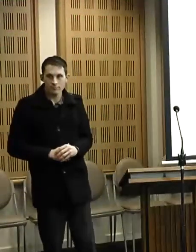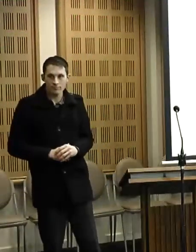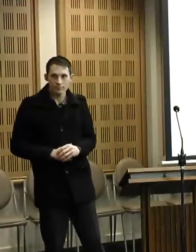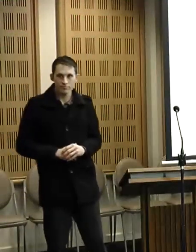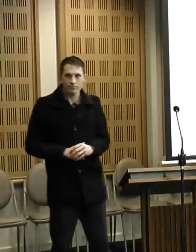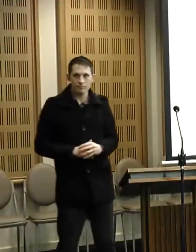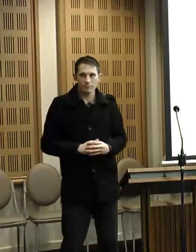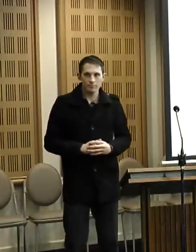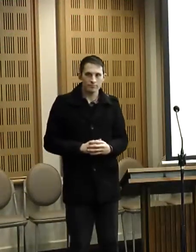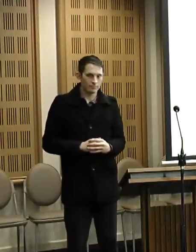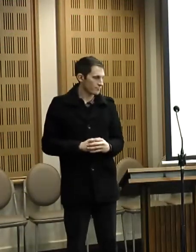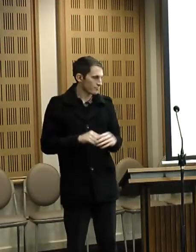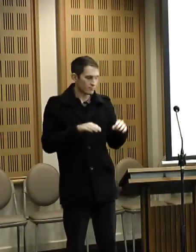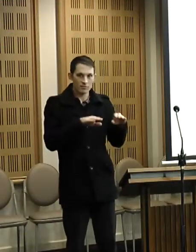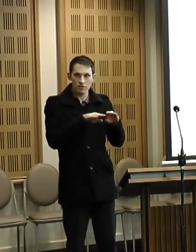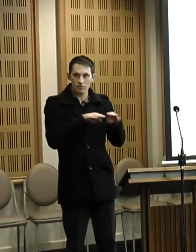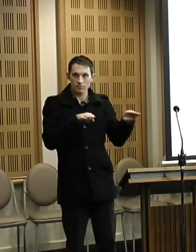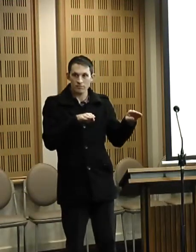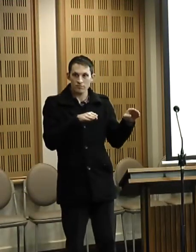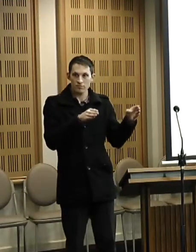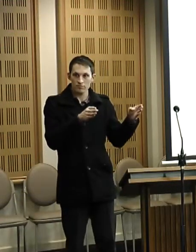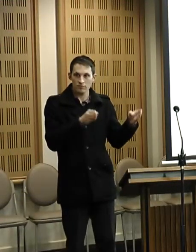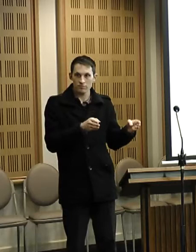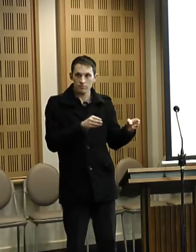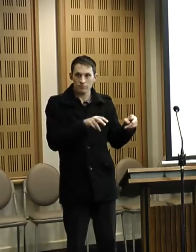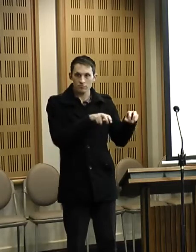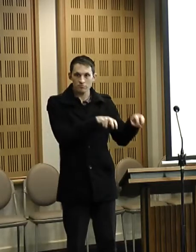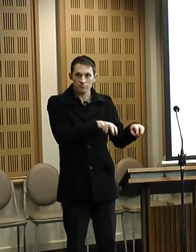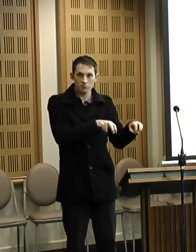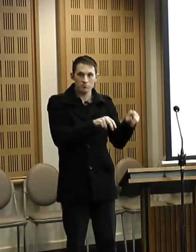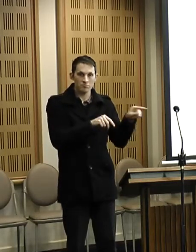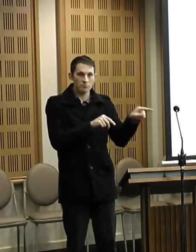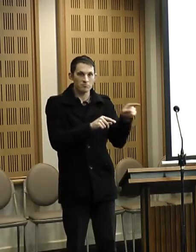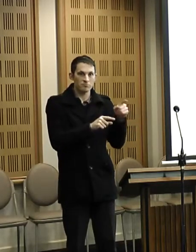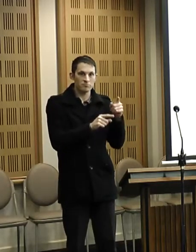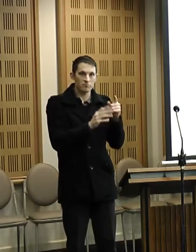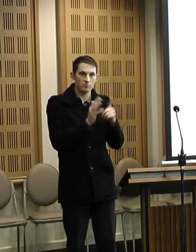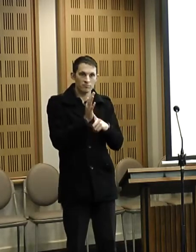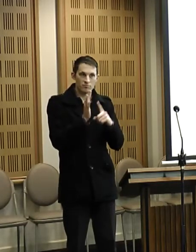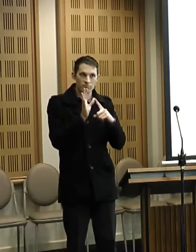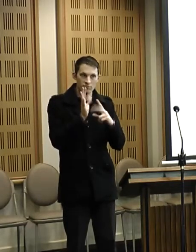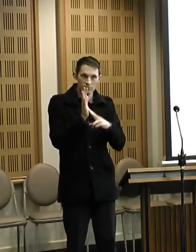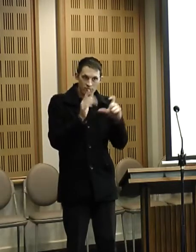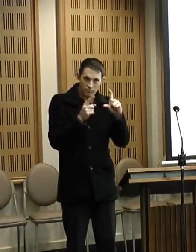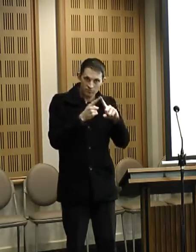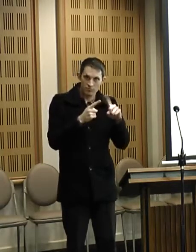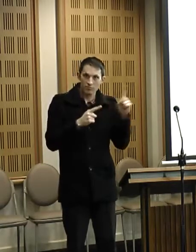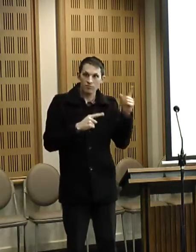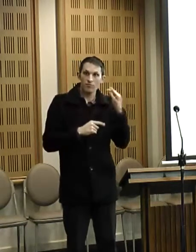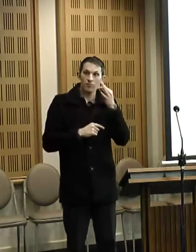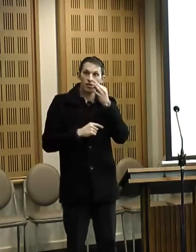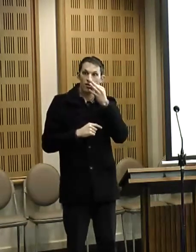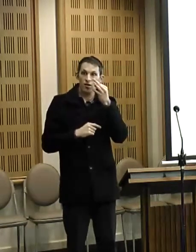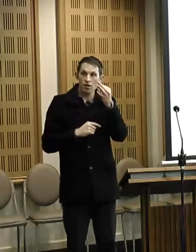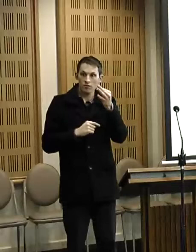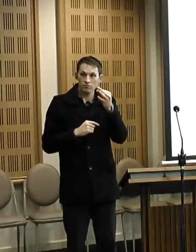Move to the comments and questions section of this presentation. So um, if you have any um, this will be a um,